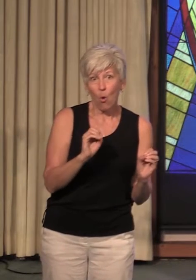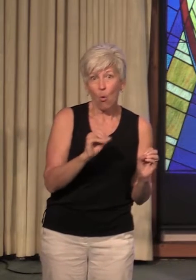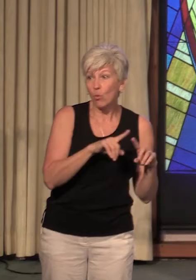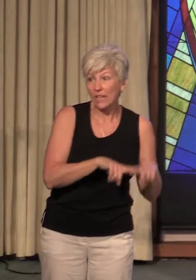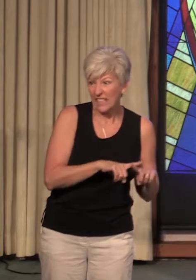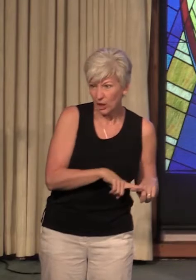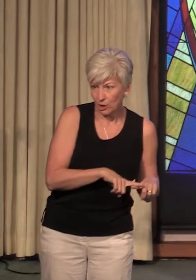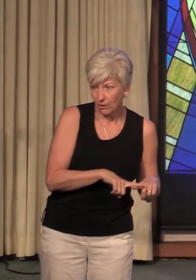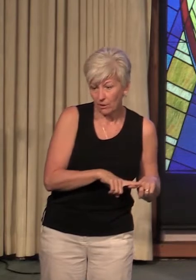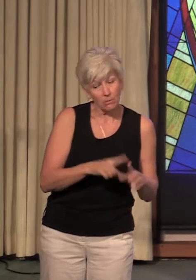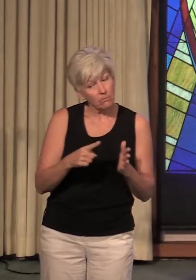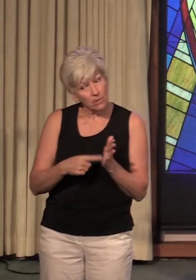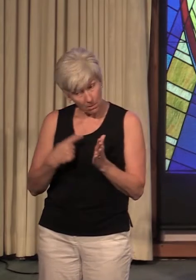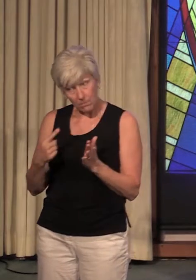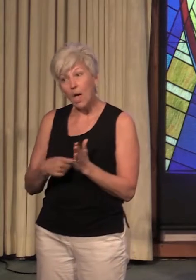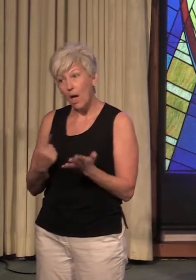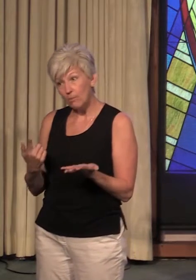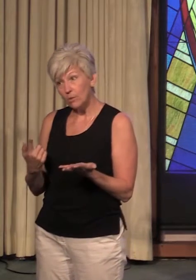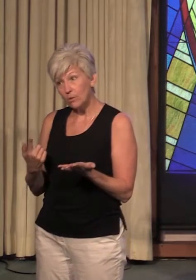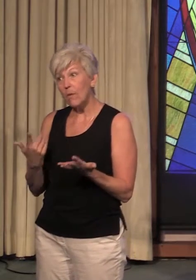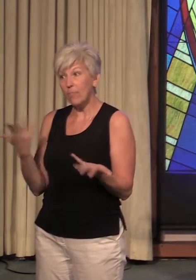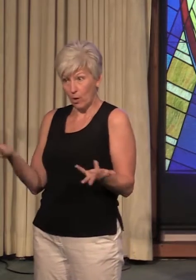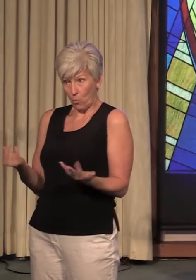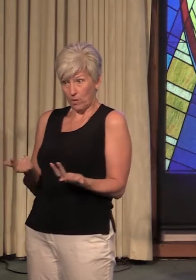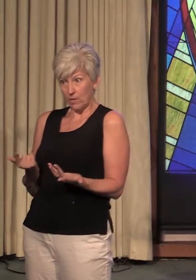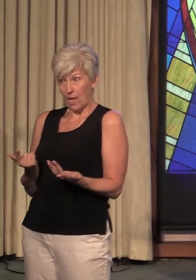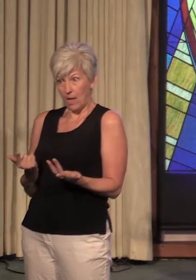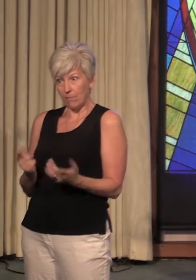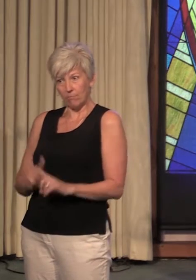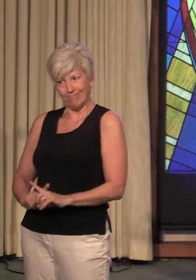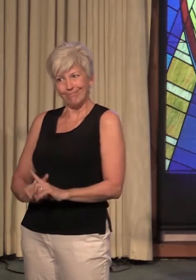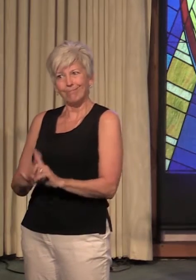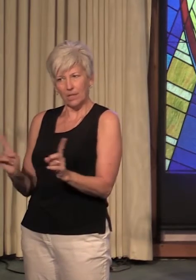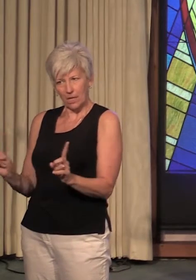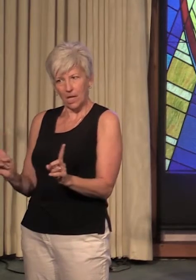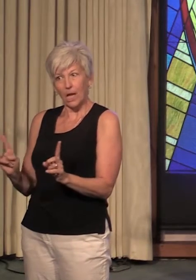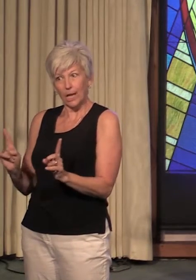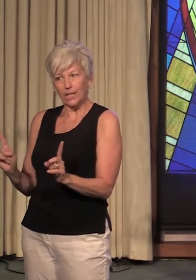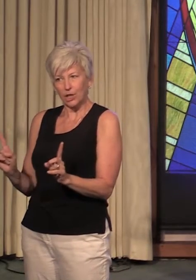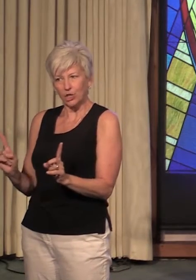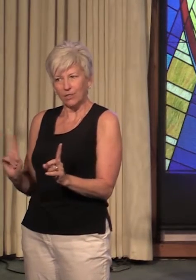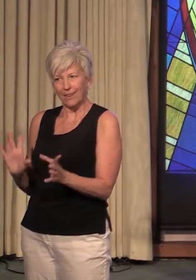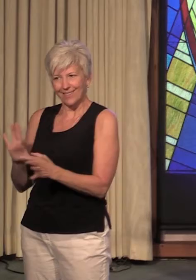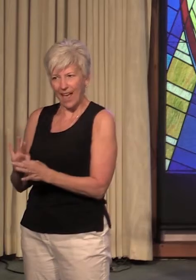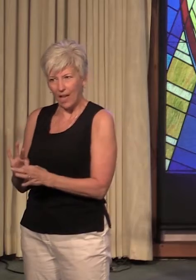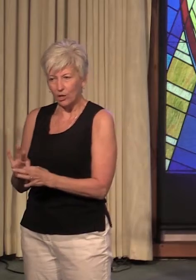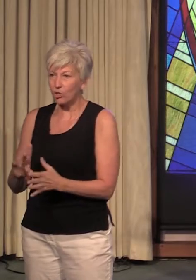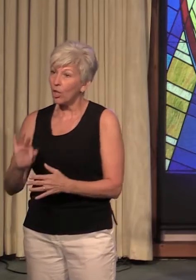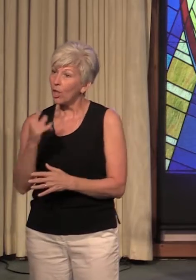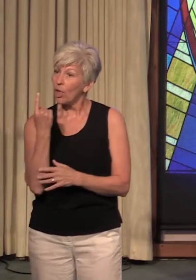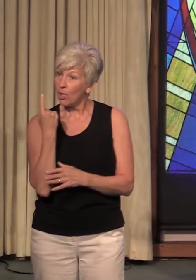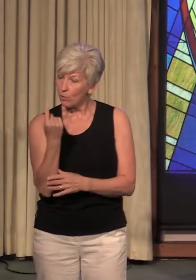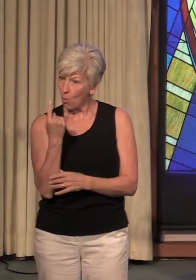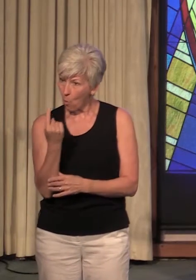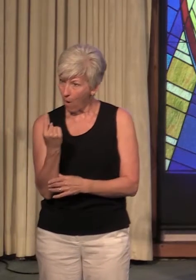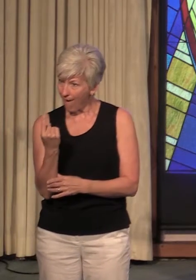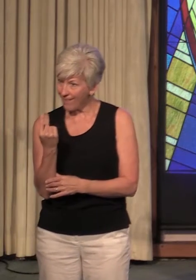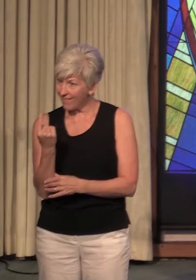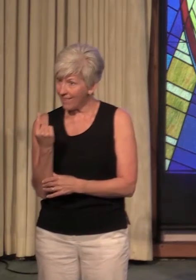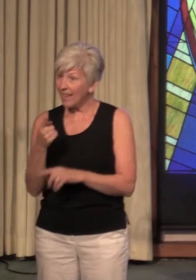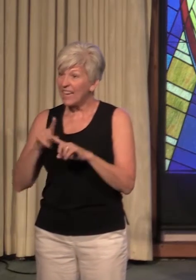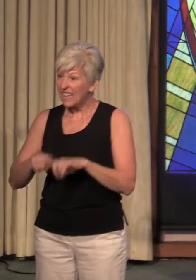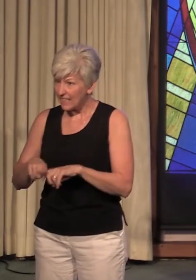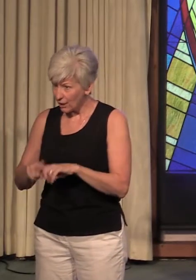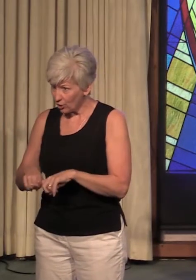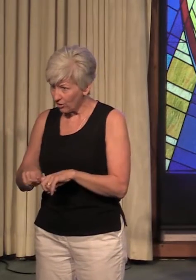Sometimes, there was a condition attached. The one condition that was always attached to